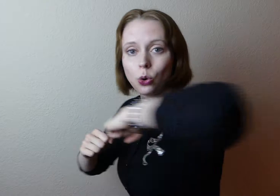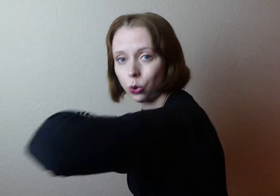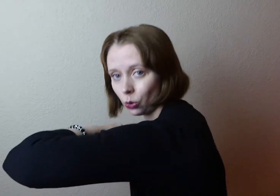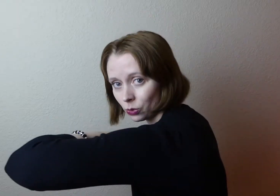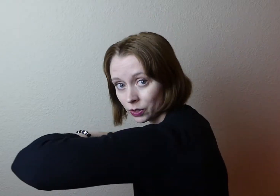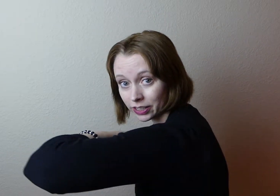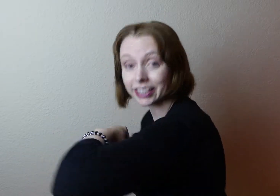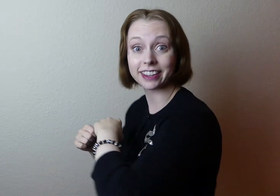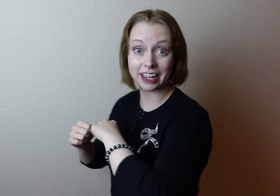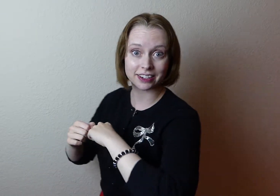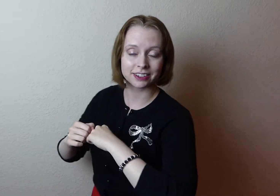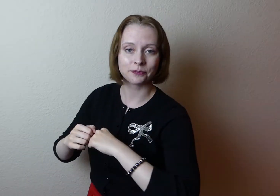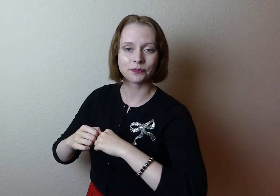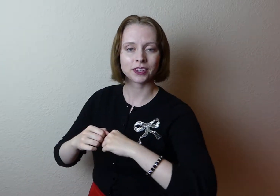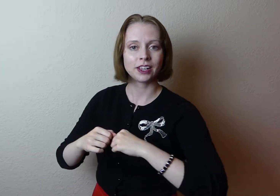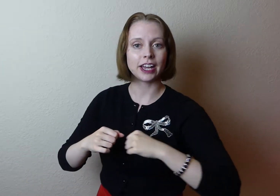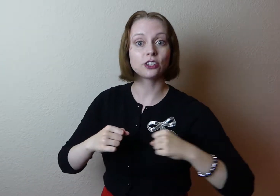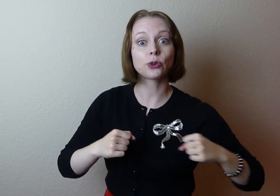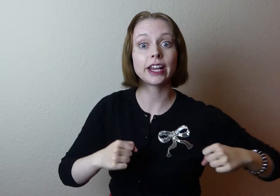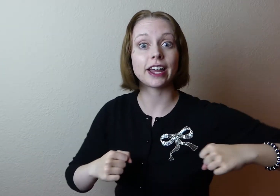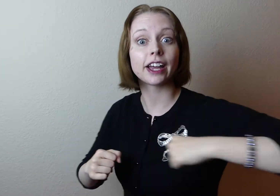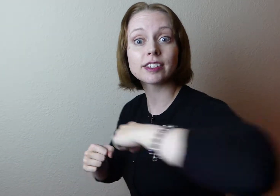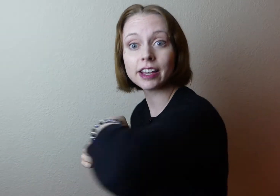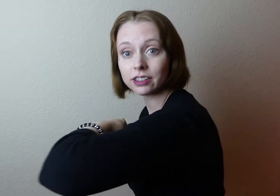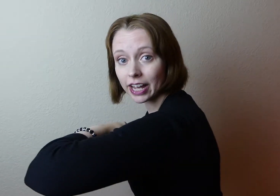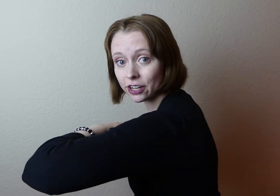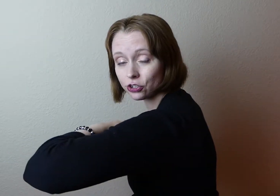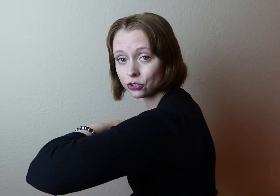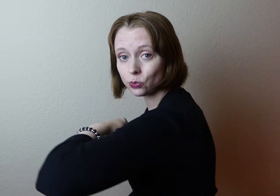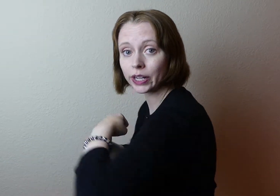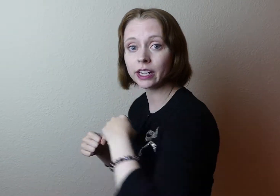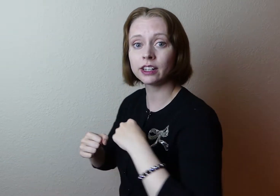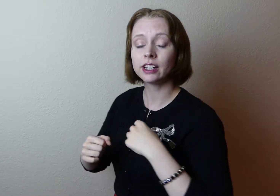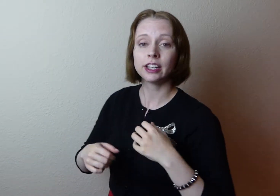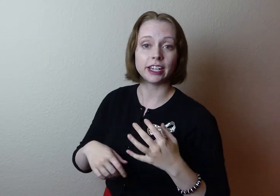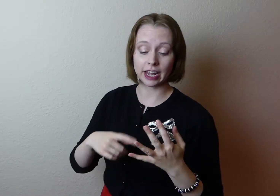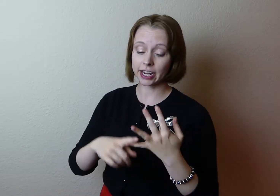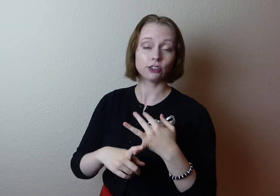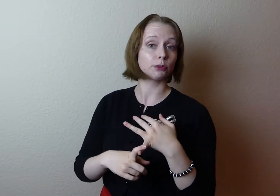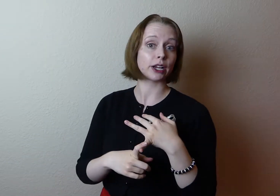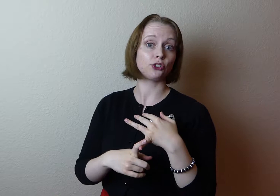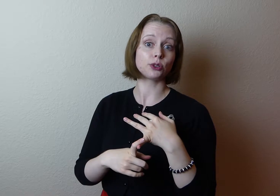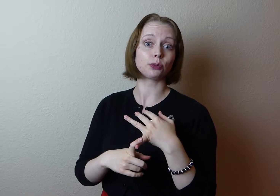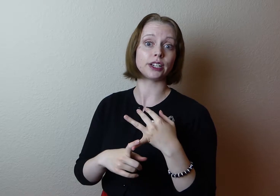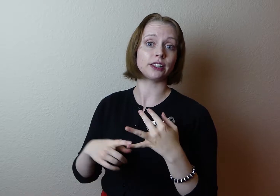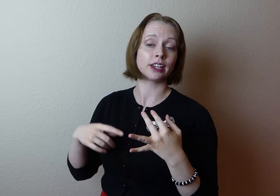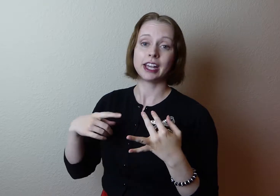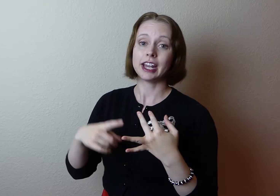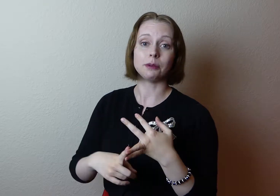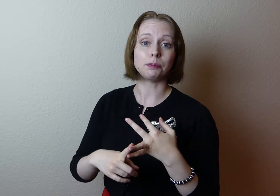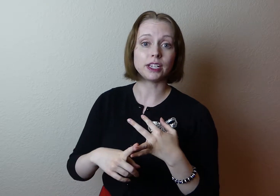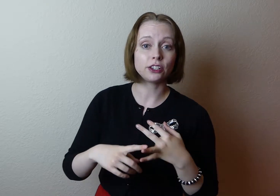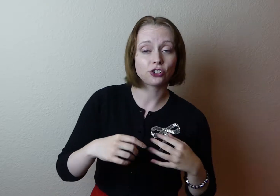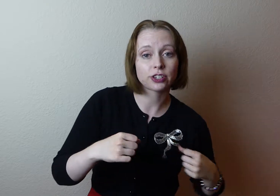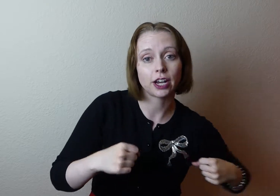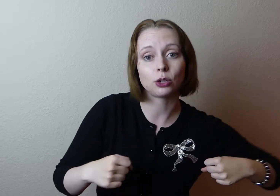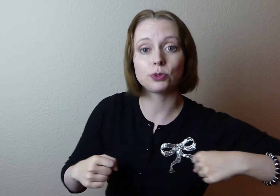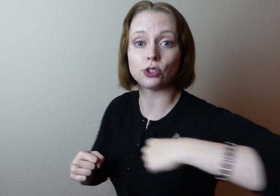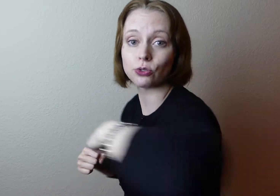So like that, and it's okay to exhale as you're swinging. It A reminds you to breathe and B just helps you